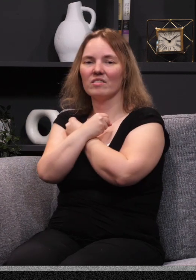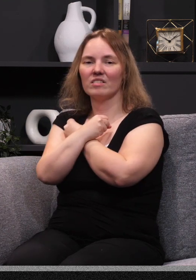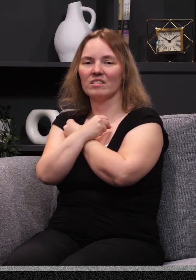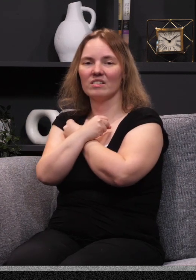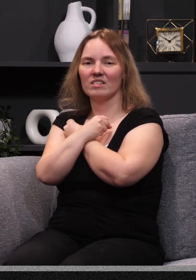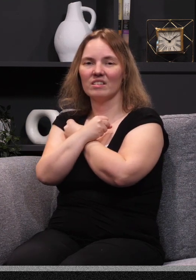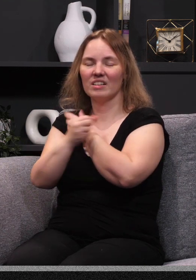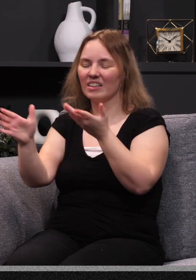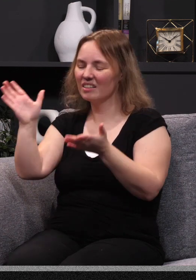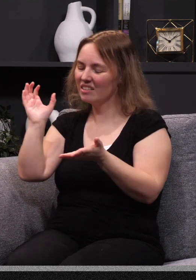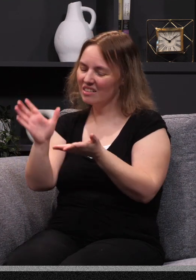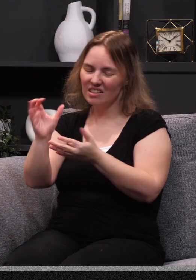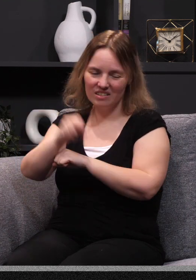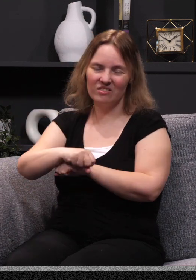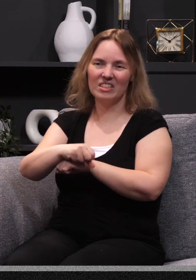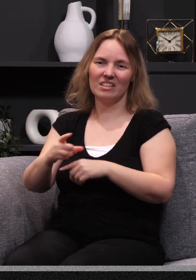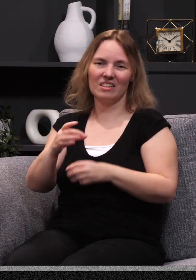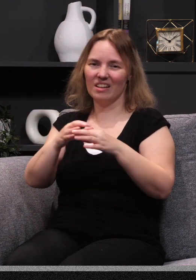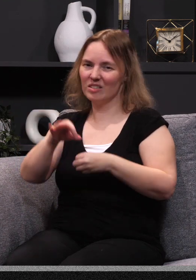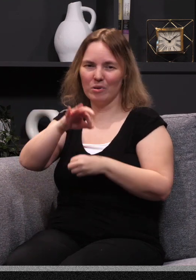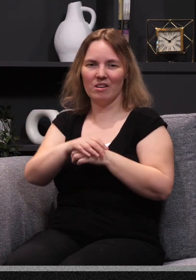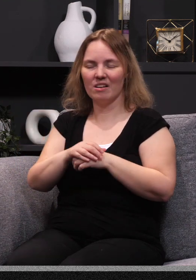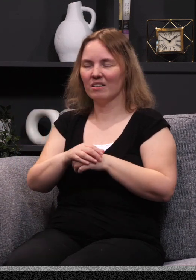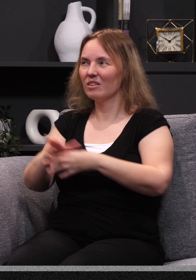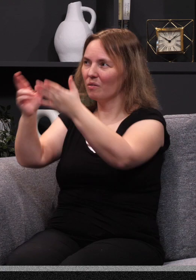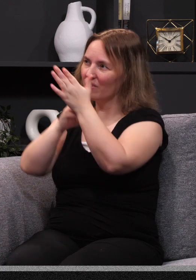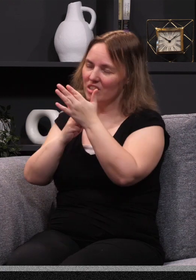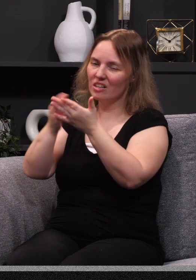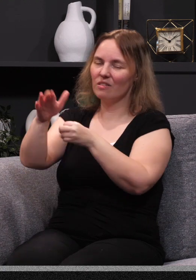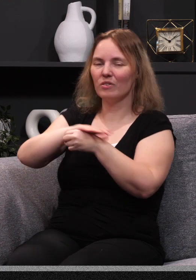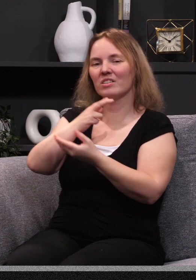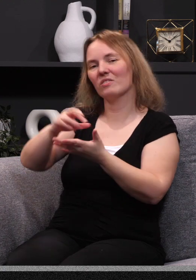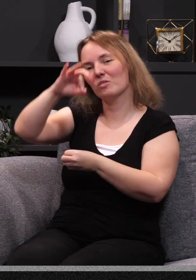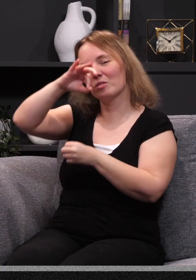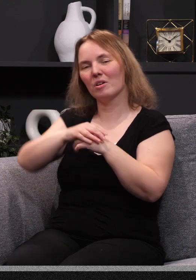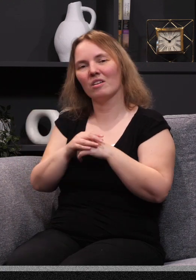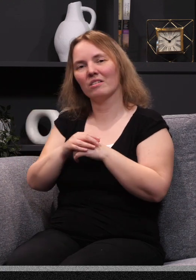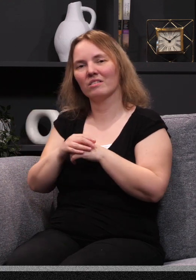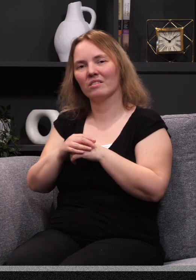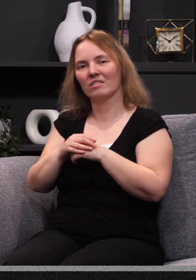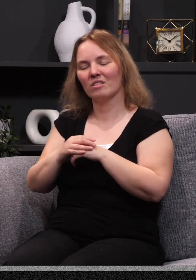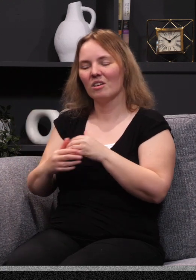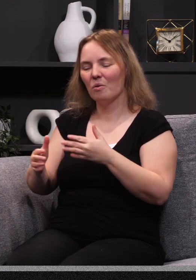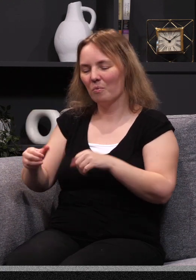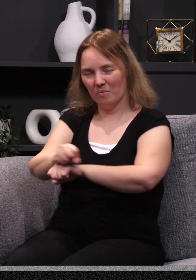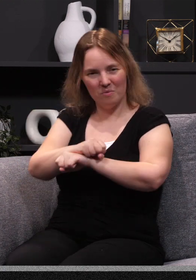His love can shatter that spirit. The revelation of His love, the fullness of His Holy Spirit. He will break